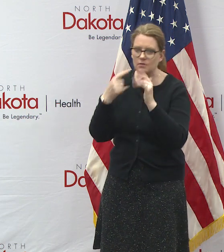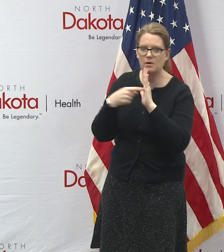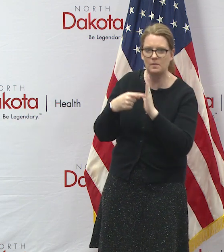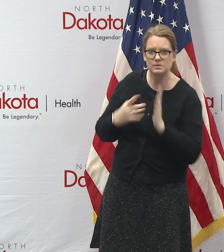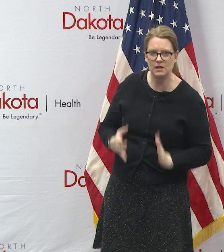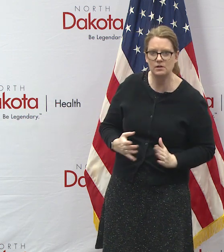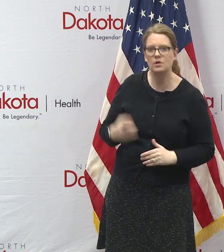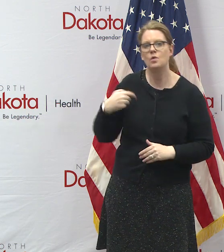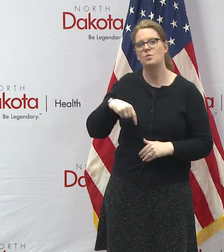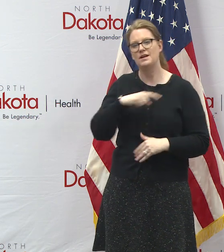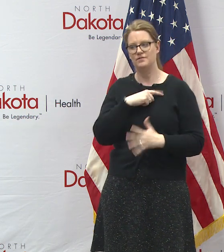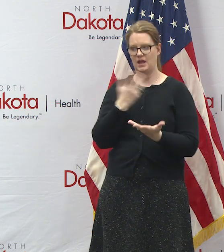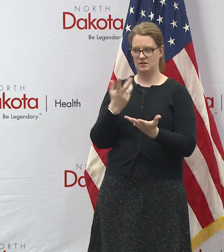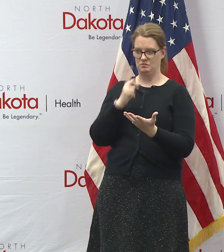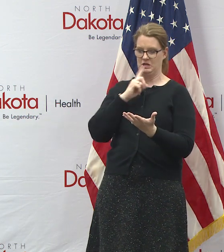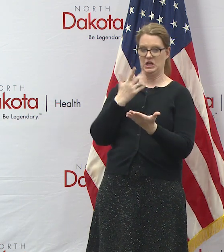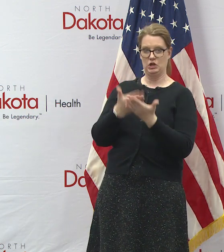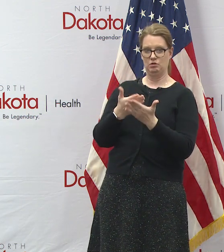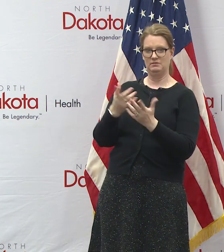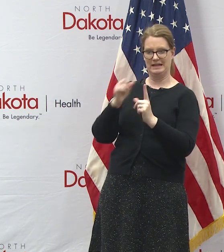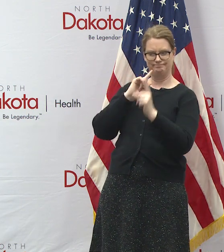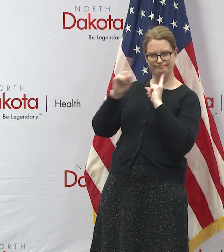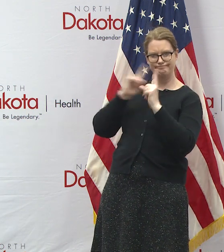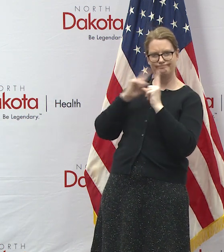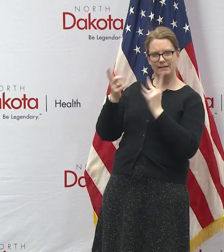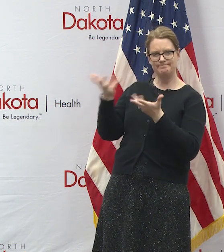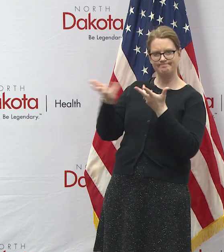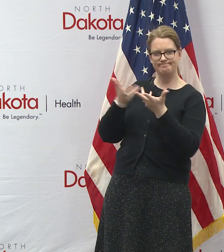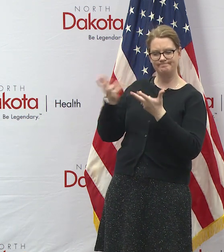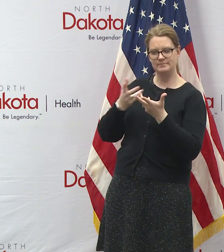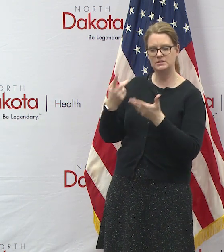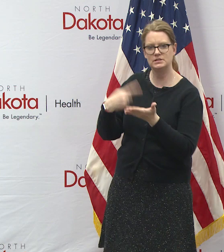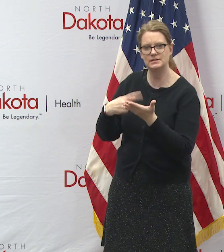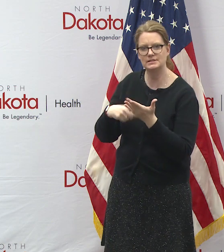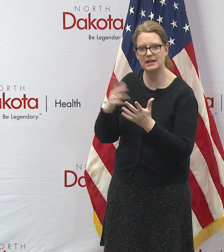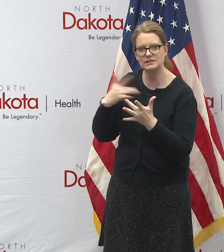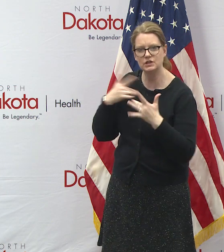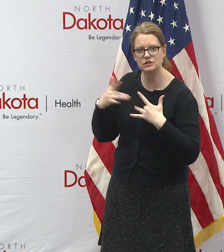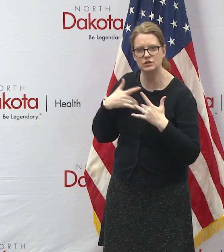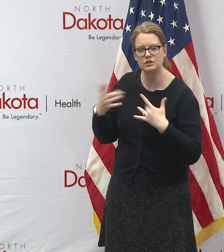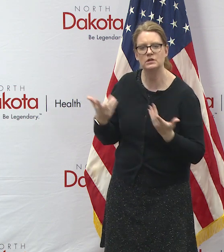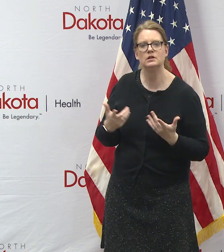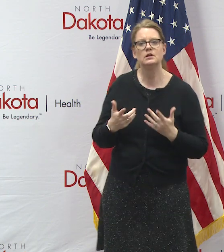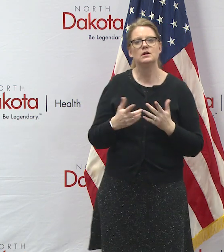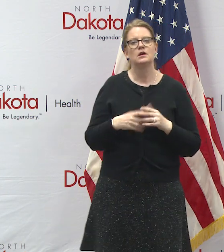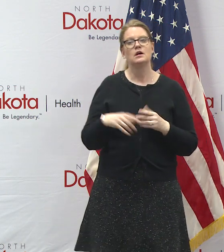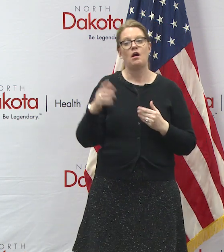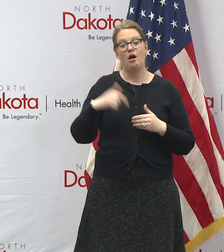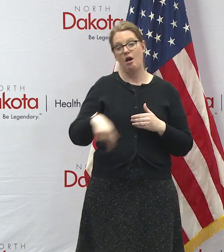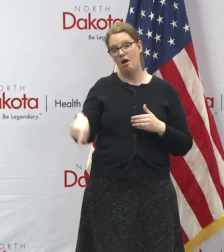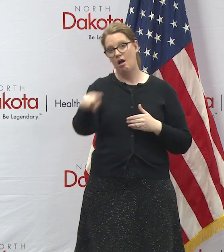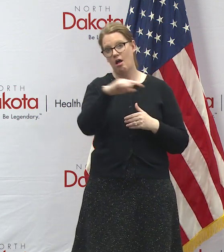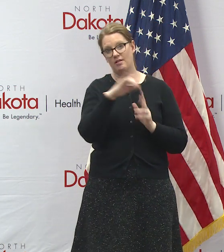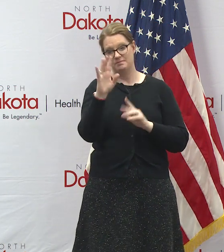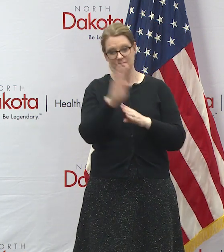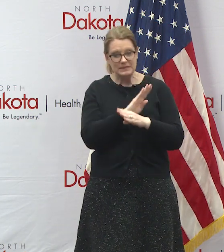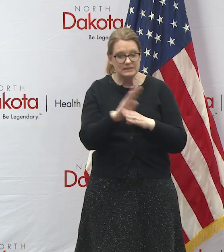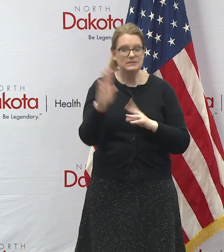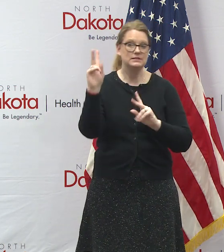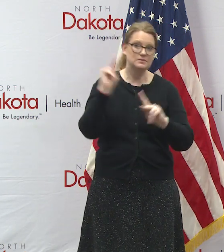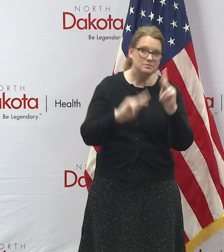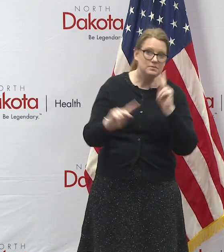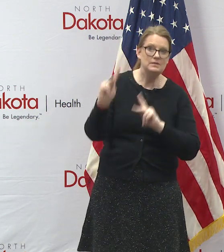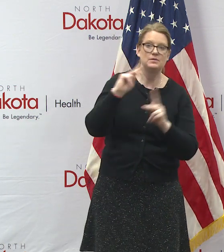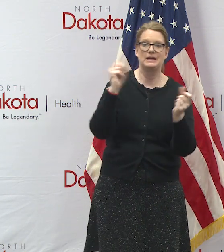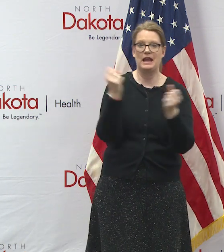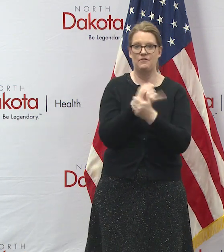dialogue with them to help address those concerns as well so i want to assure citizens fellow elected officials and businesses that we